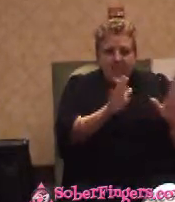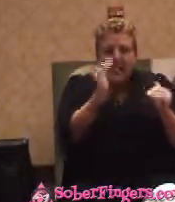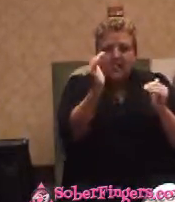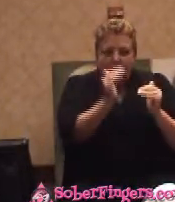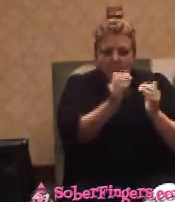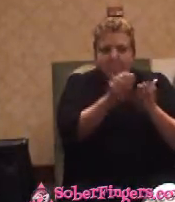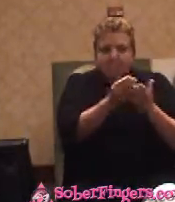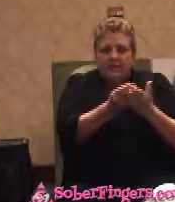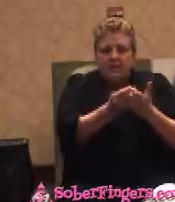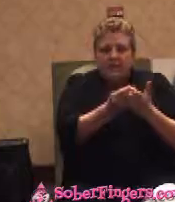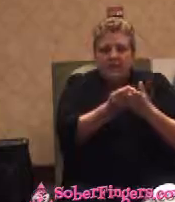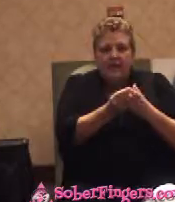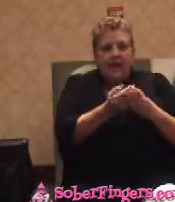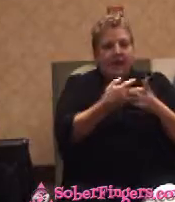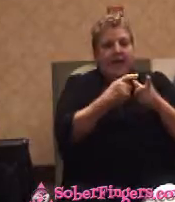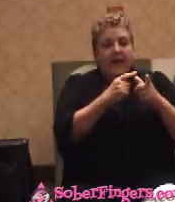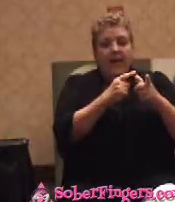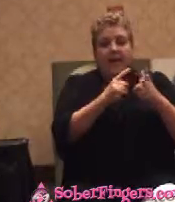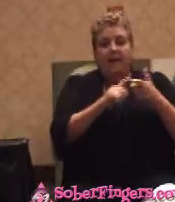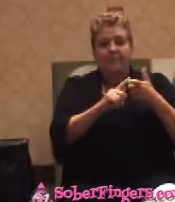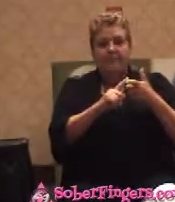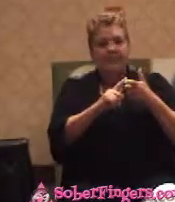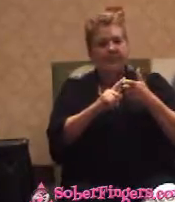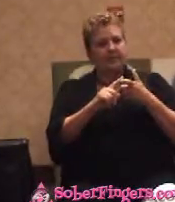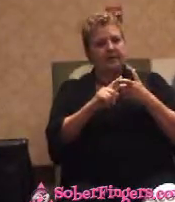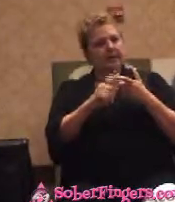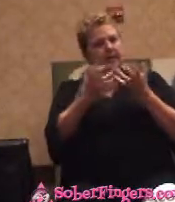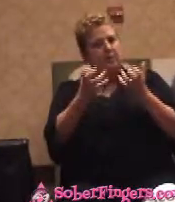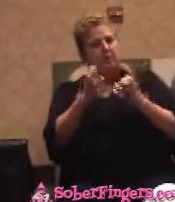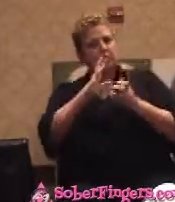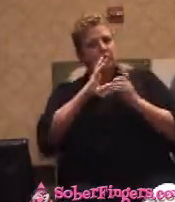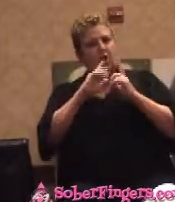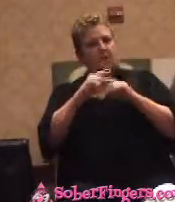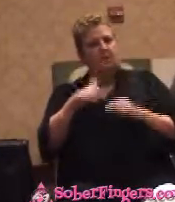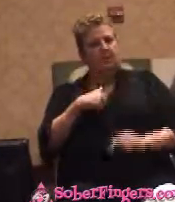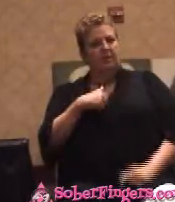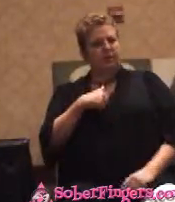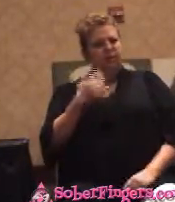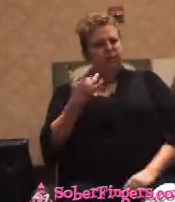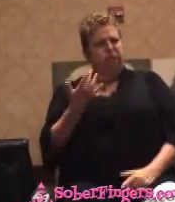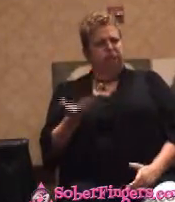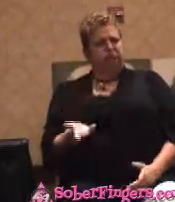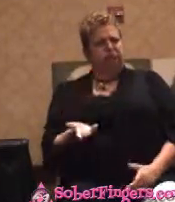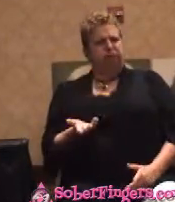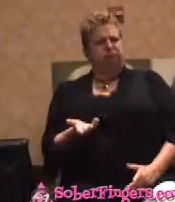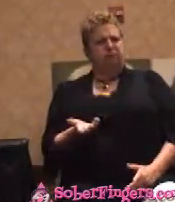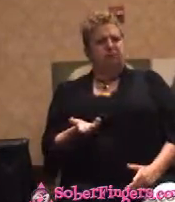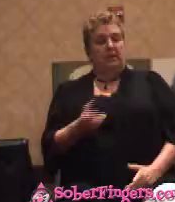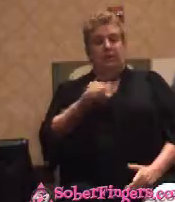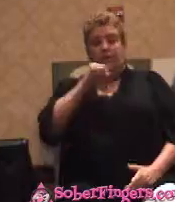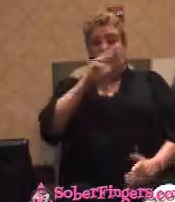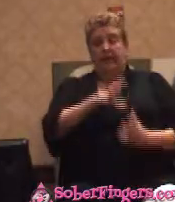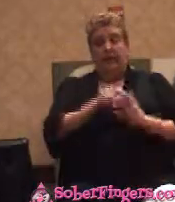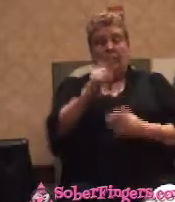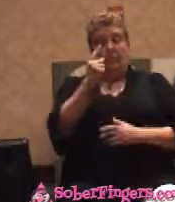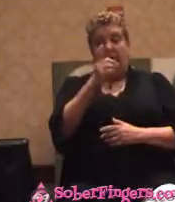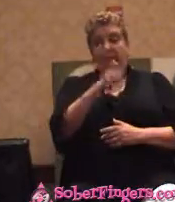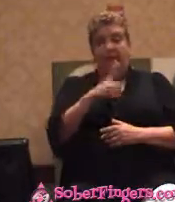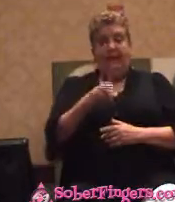And then he wanted to talk to me for some reason. I don't know why he wanted to talk to me, but he didn't learn a damn thing about me except which football team I